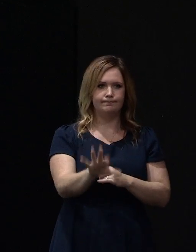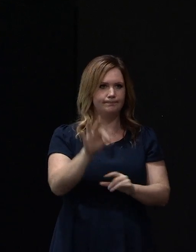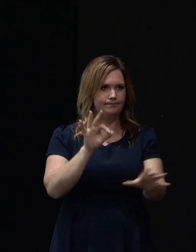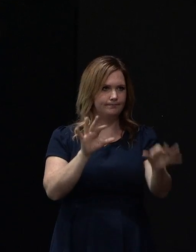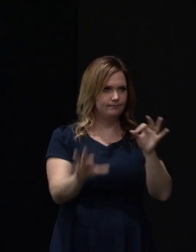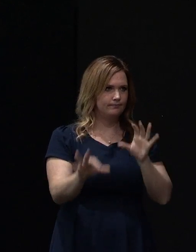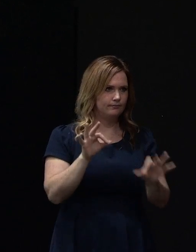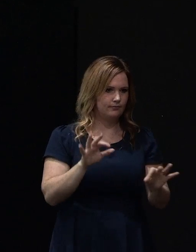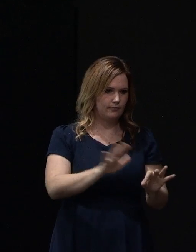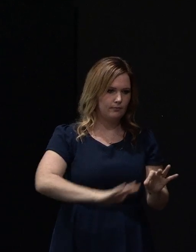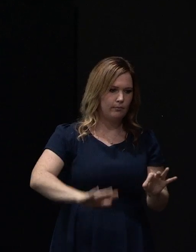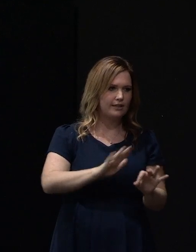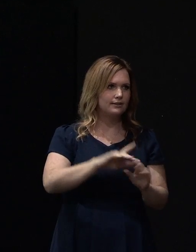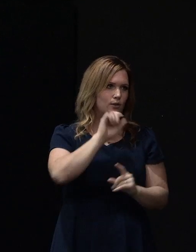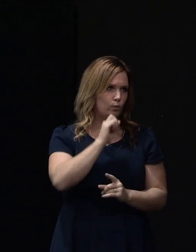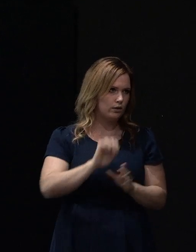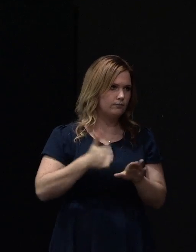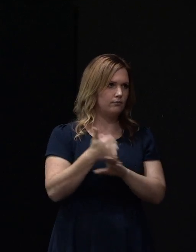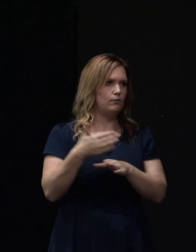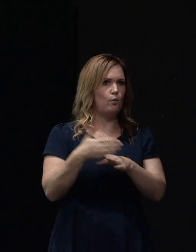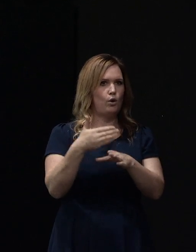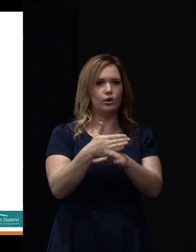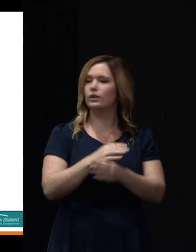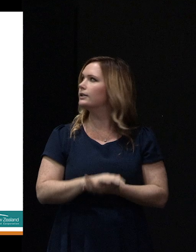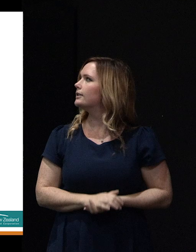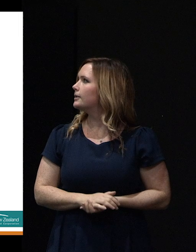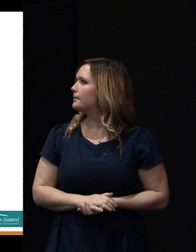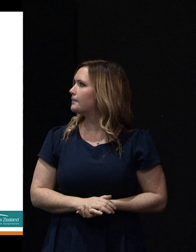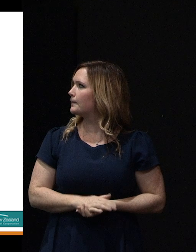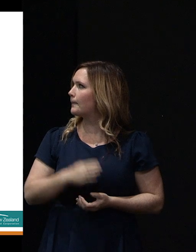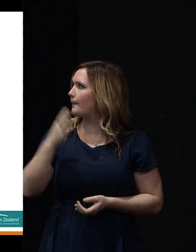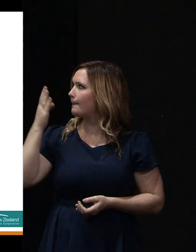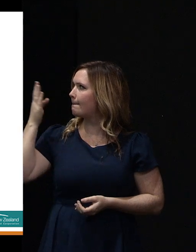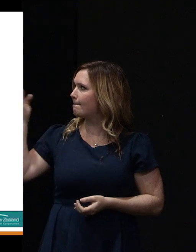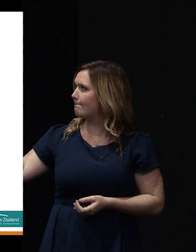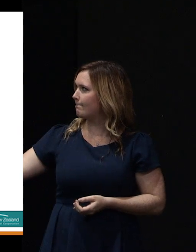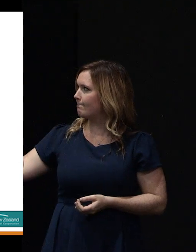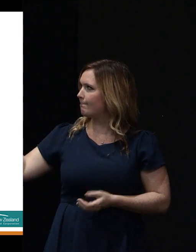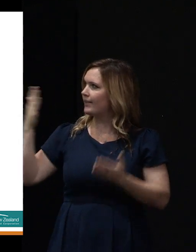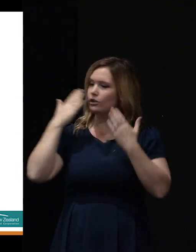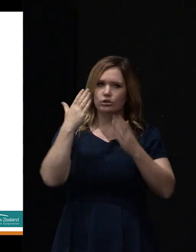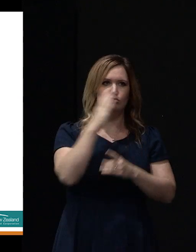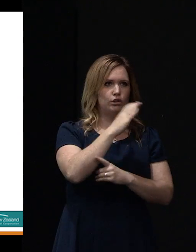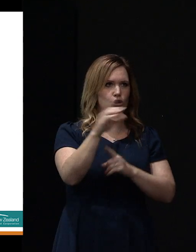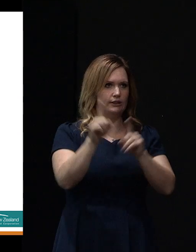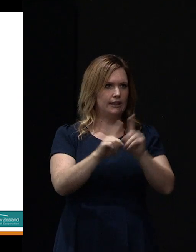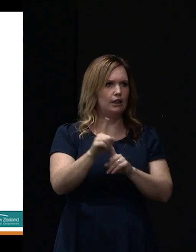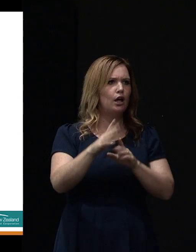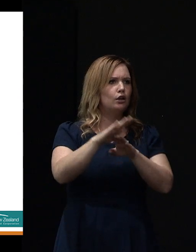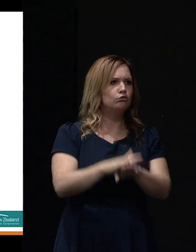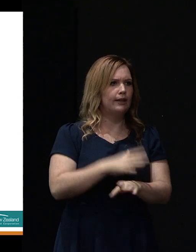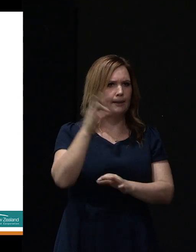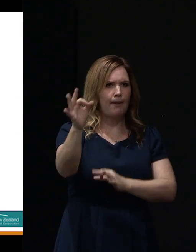the sites where this work would be carried out, this just shows you a brief overview of obviously Christchurch City, and the green dots